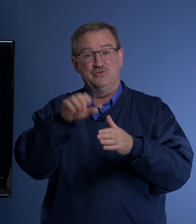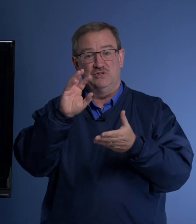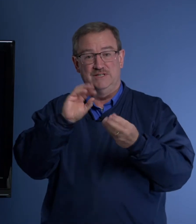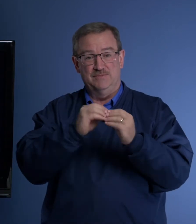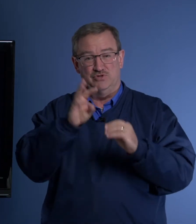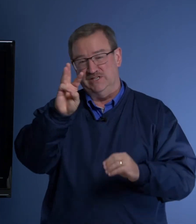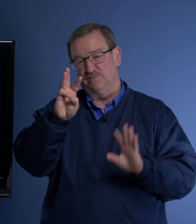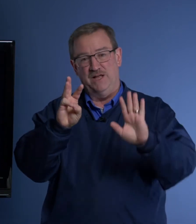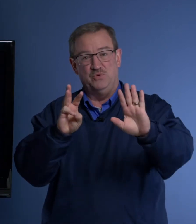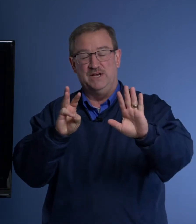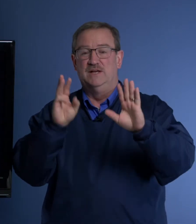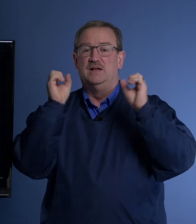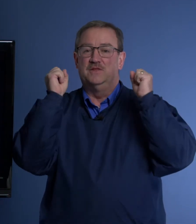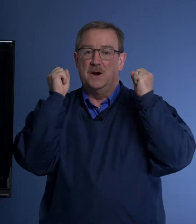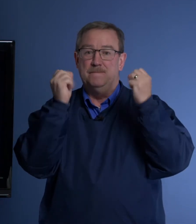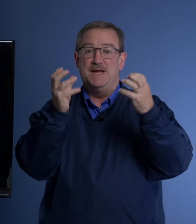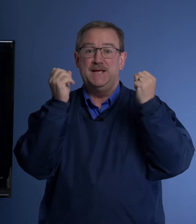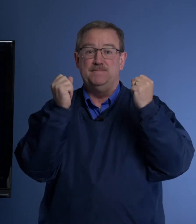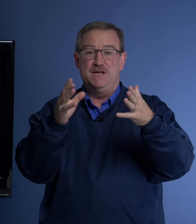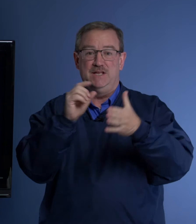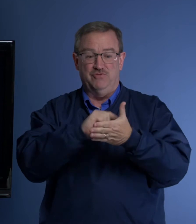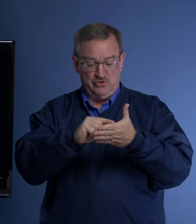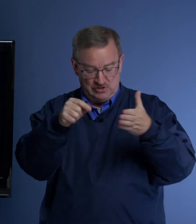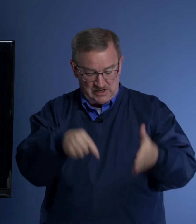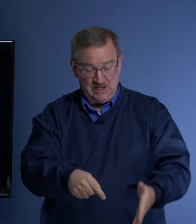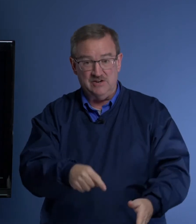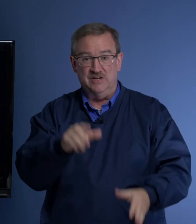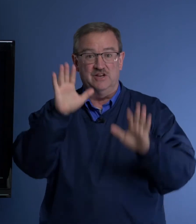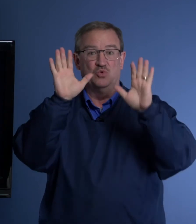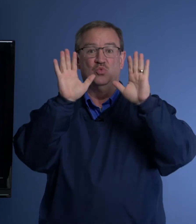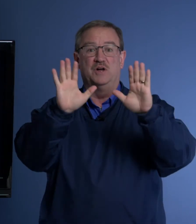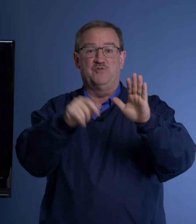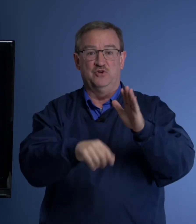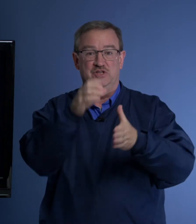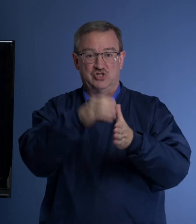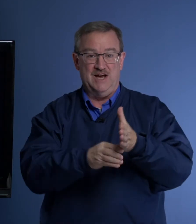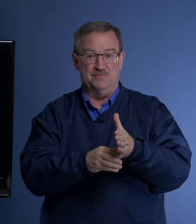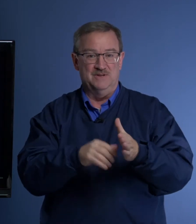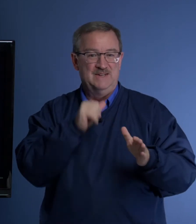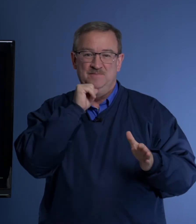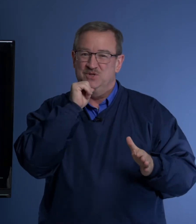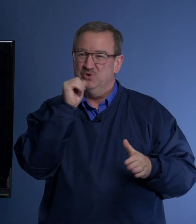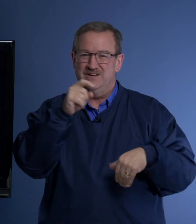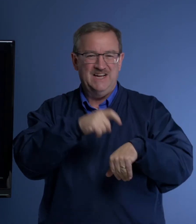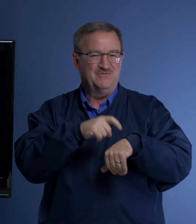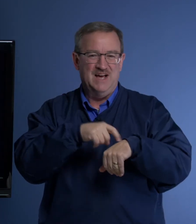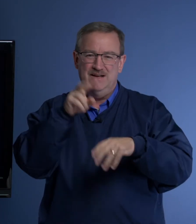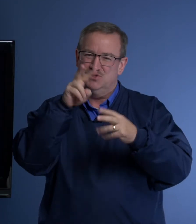number six. By the way, there are many, many verses here that are wonderful in this chapter. We're not going to have time to